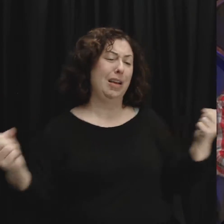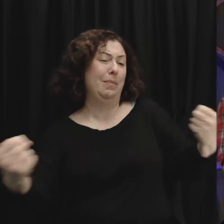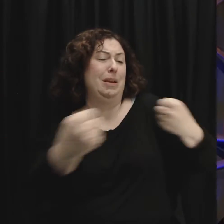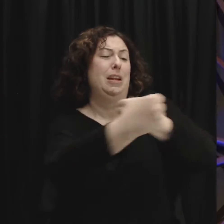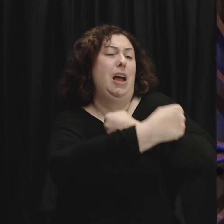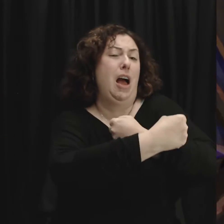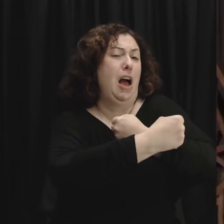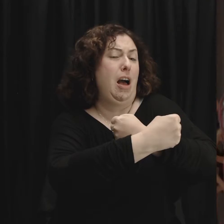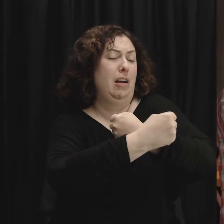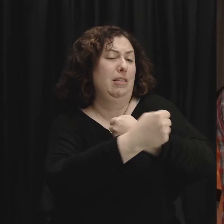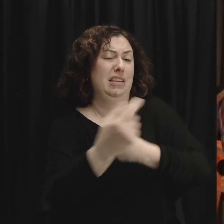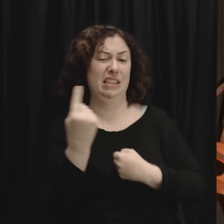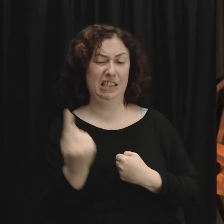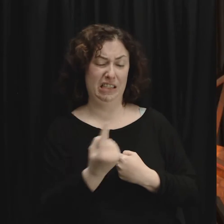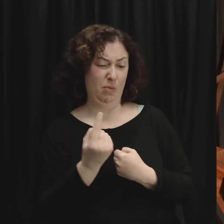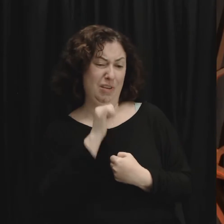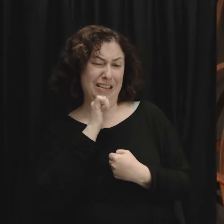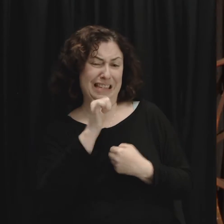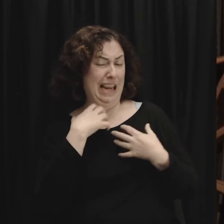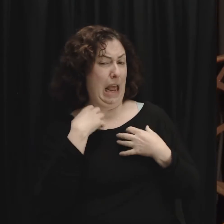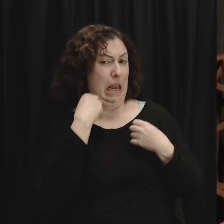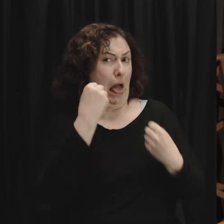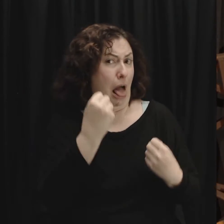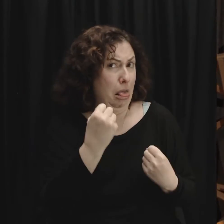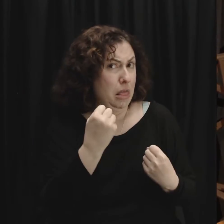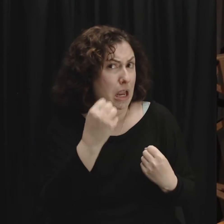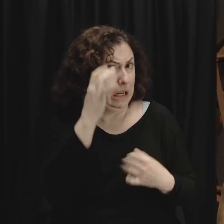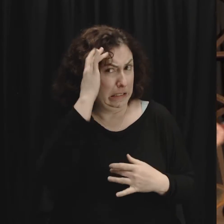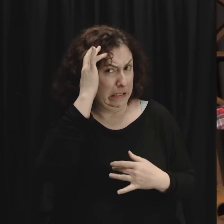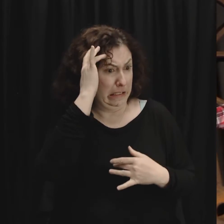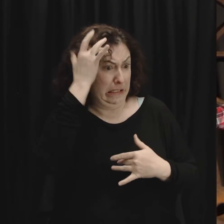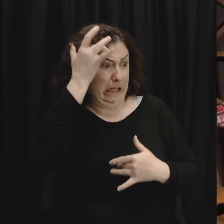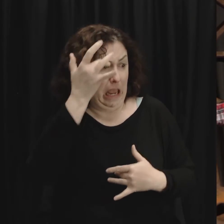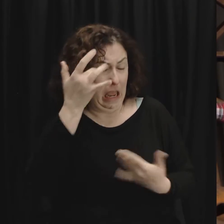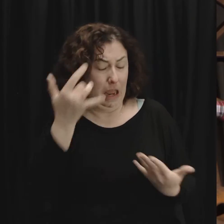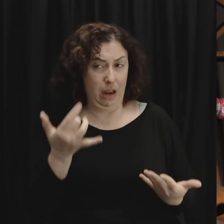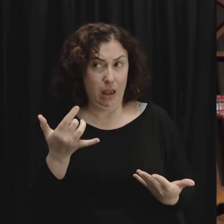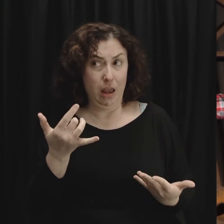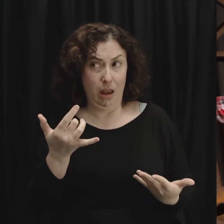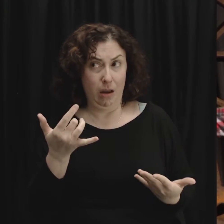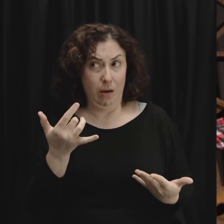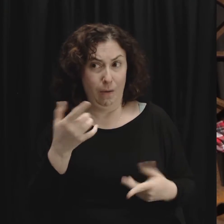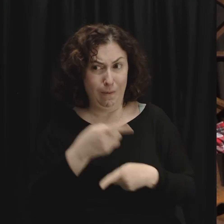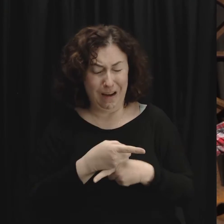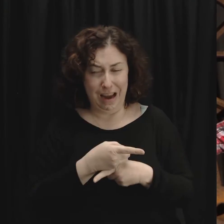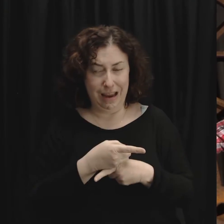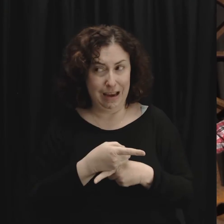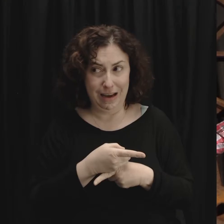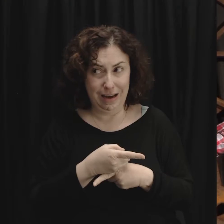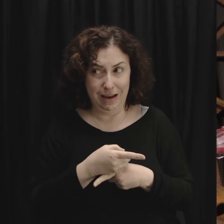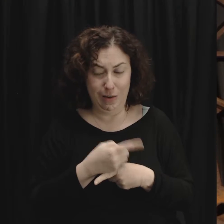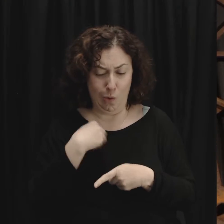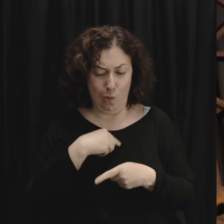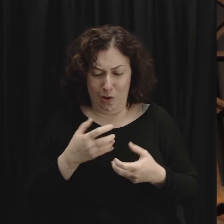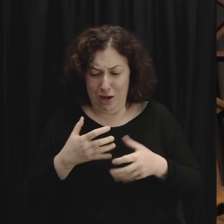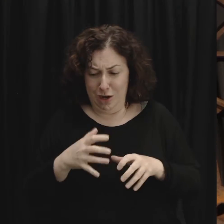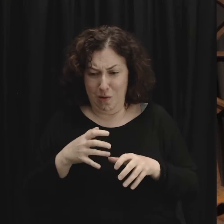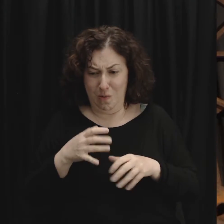we do, we're probably putting on the hand sanitizer, right? Because we don't want to catch whatever Joe's got. Here's the point that I want to